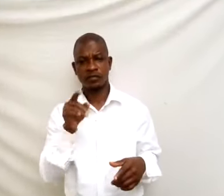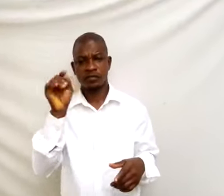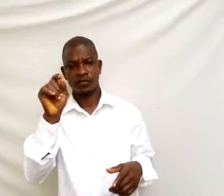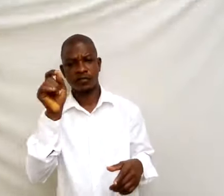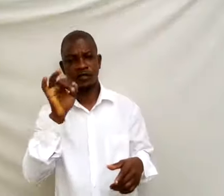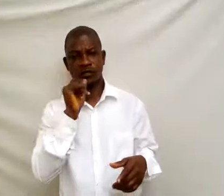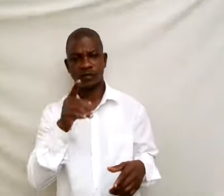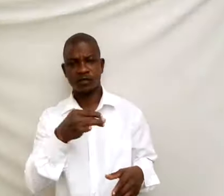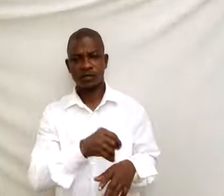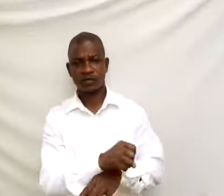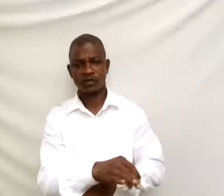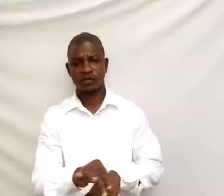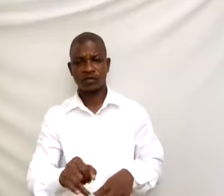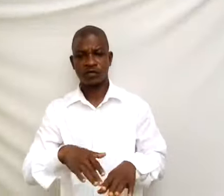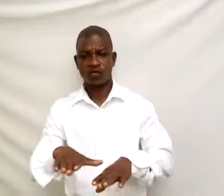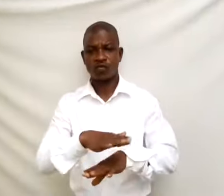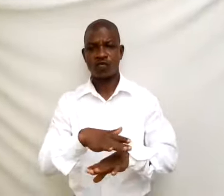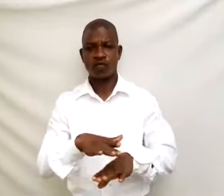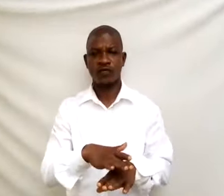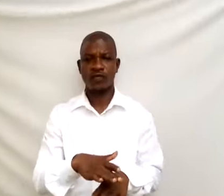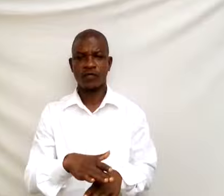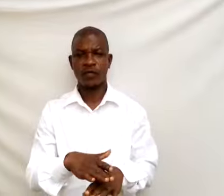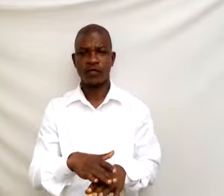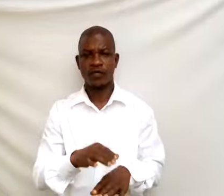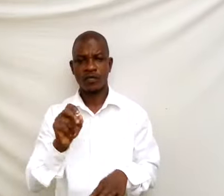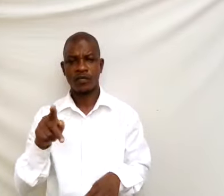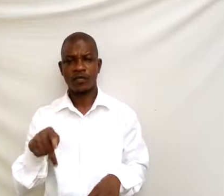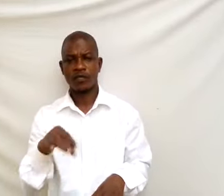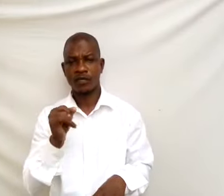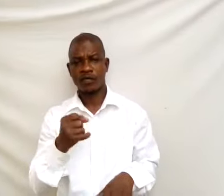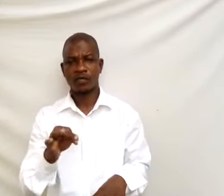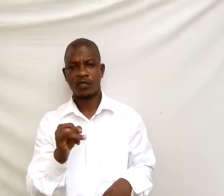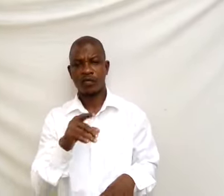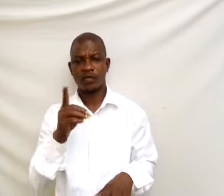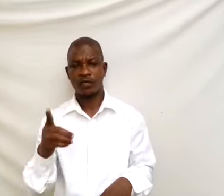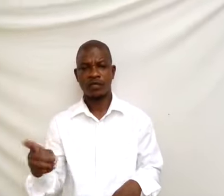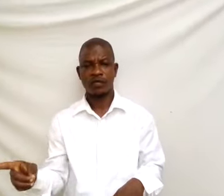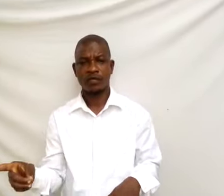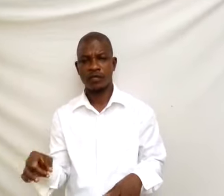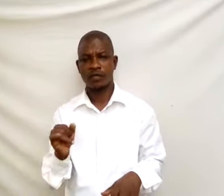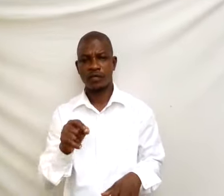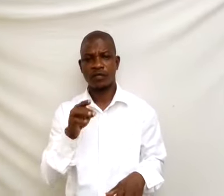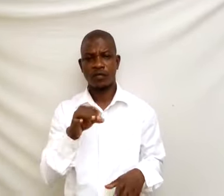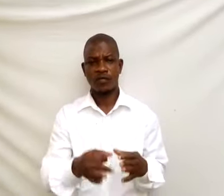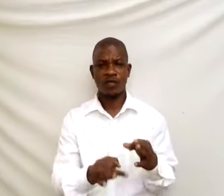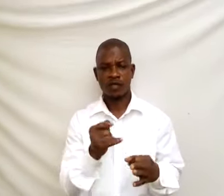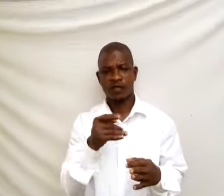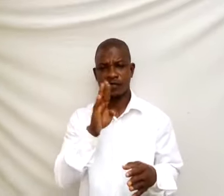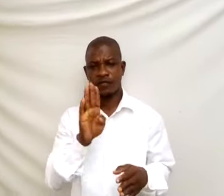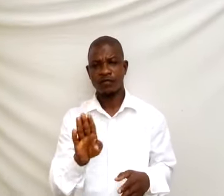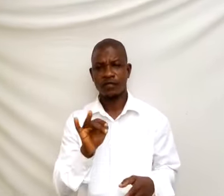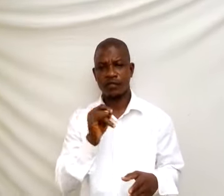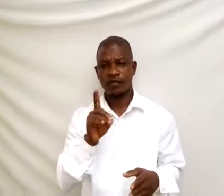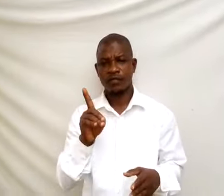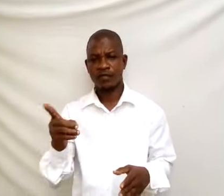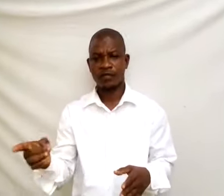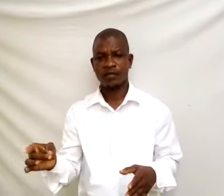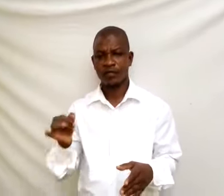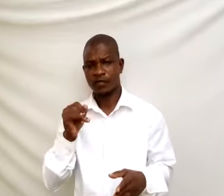distributed over the operation delta. While if B delta C in brackets